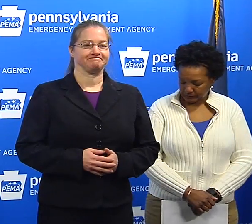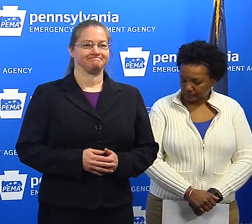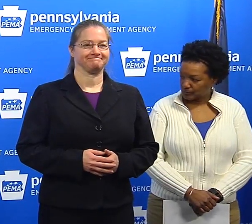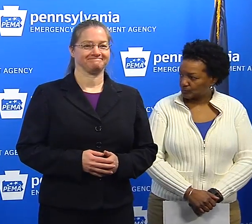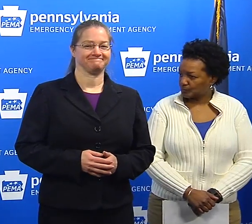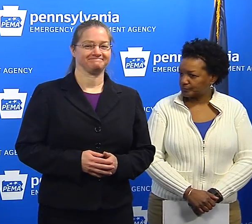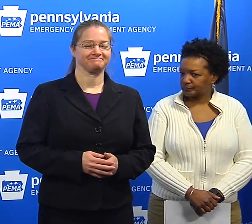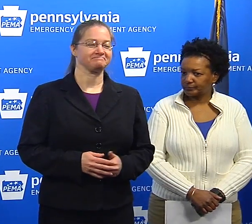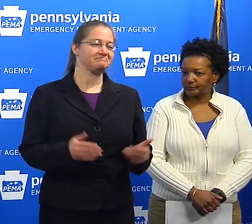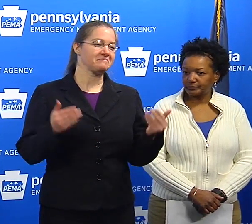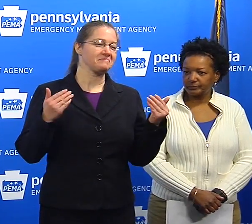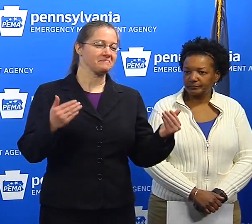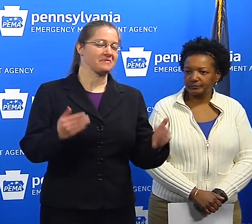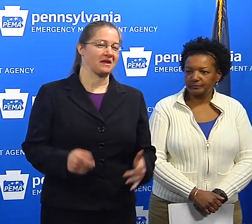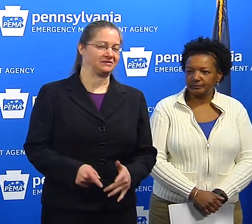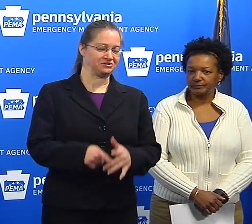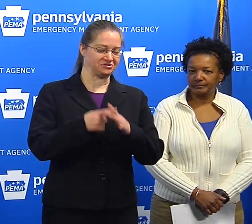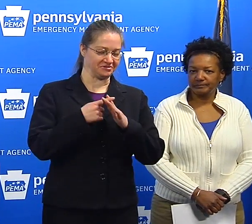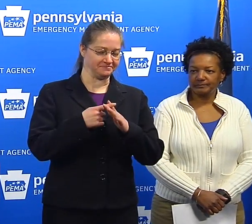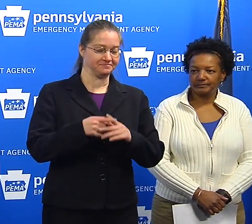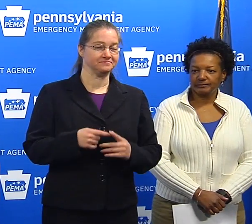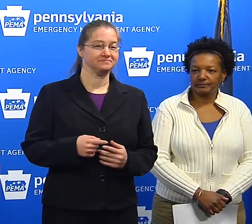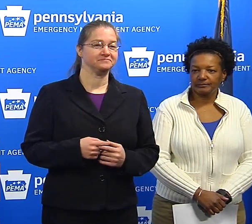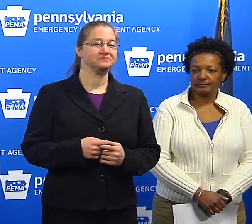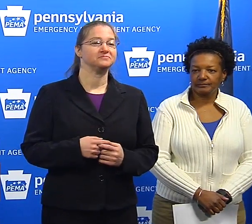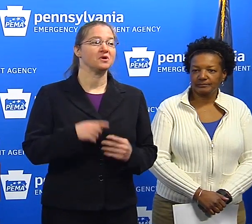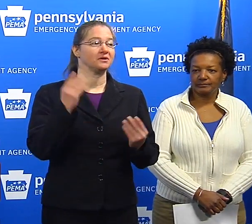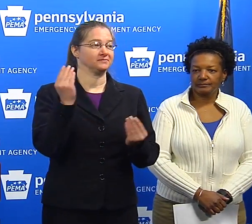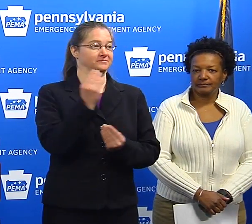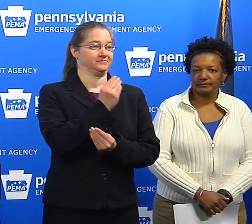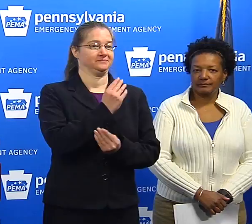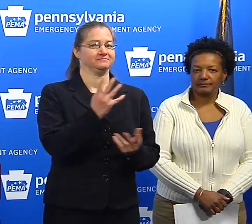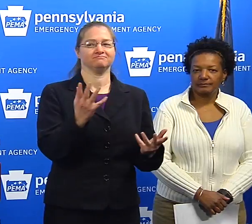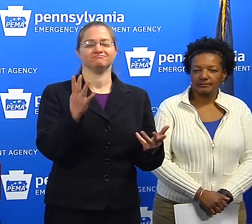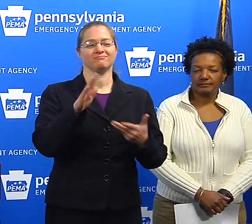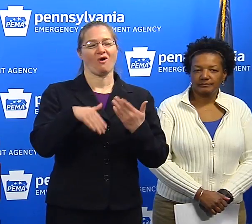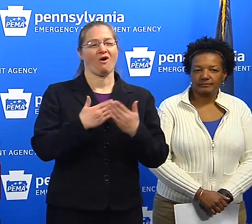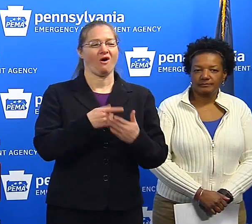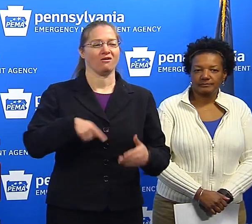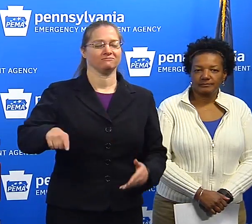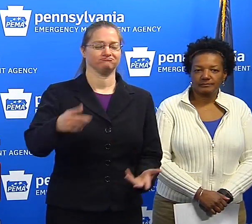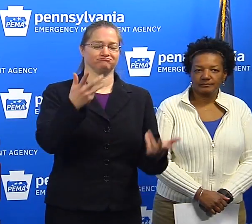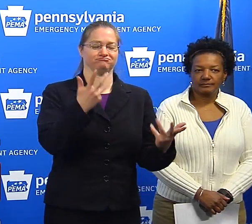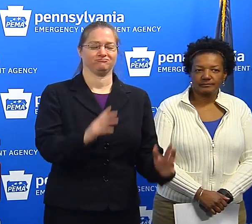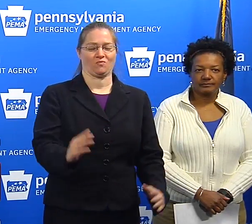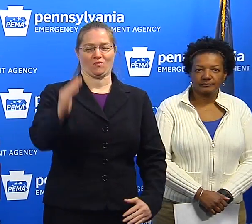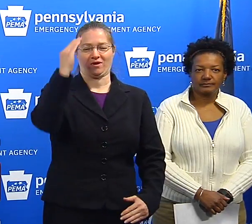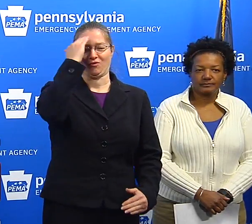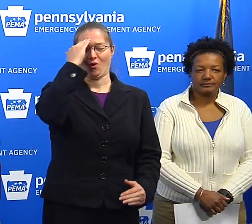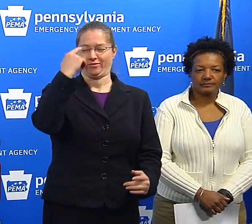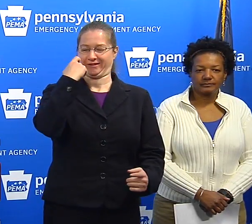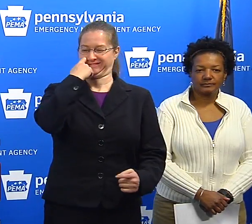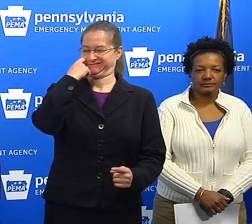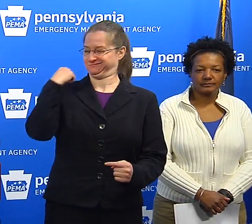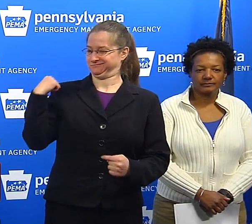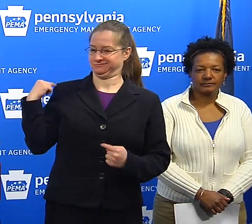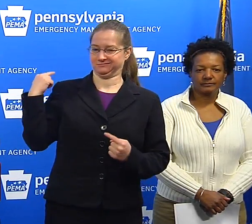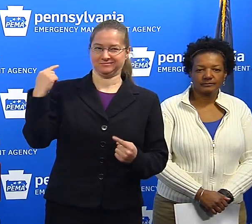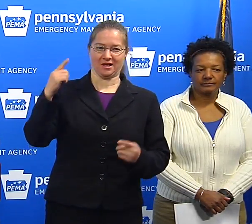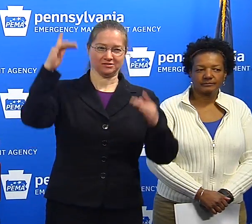Let's get started. I just want to say we've just come through, as everybody knows, a historic snowstorm.